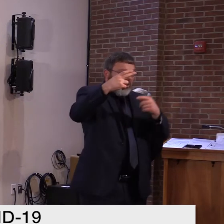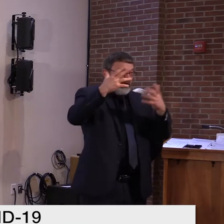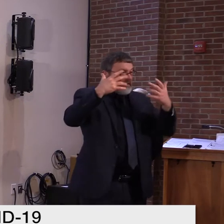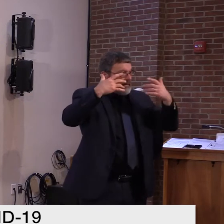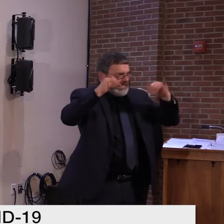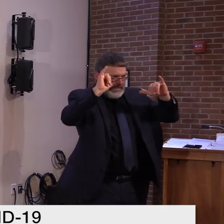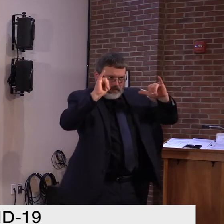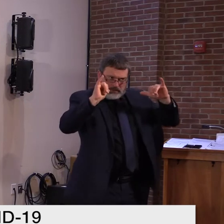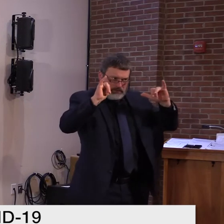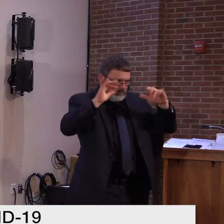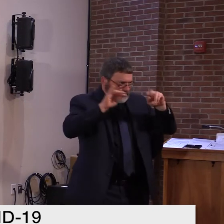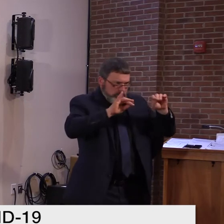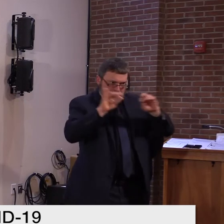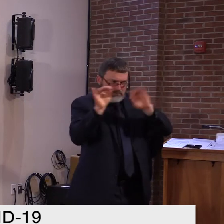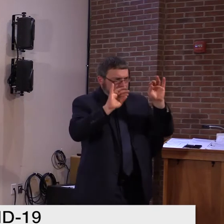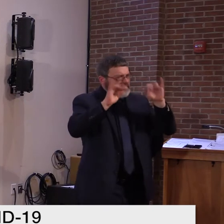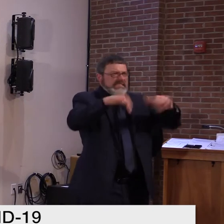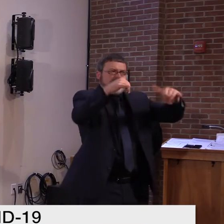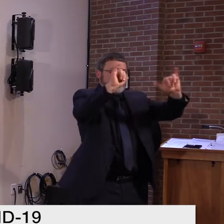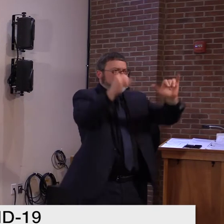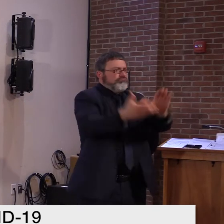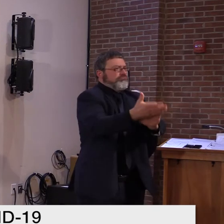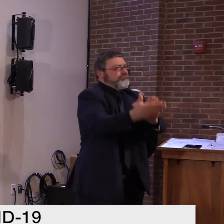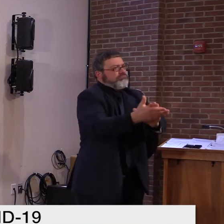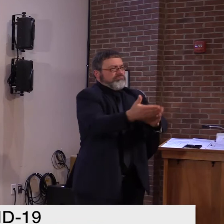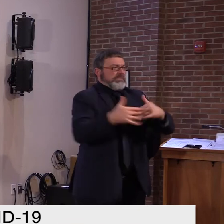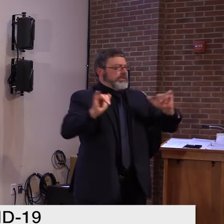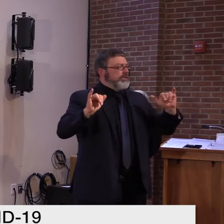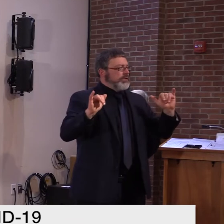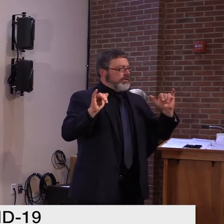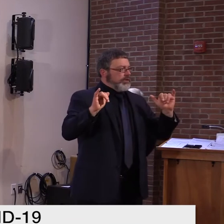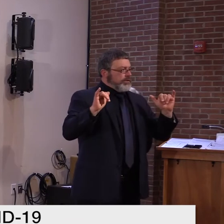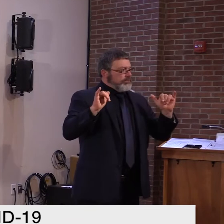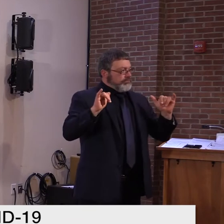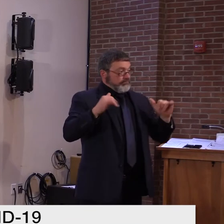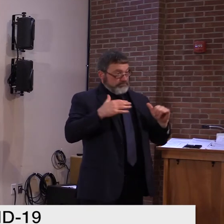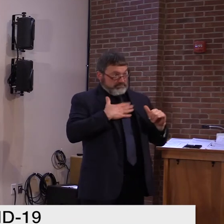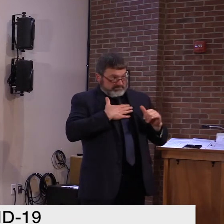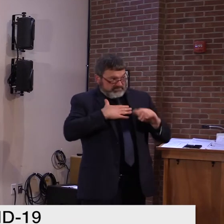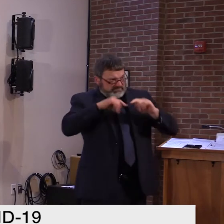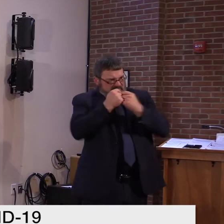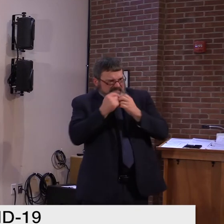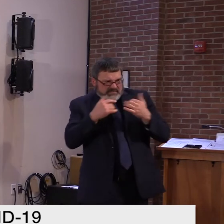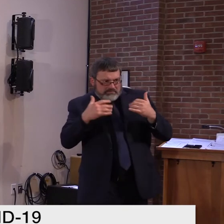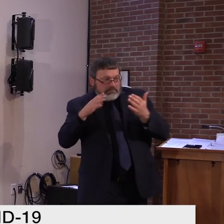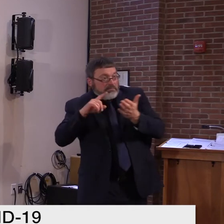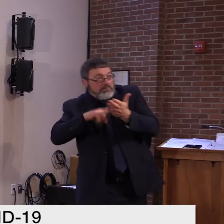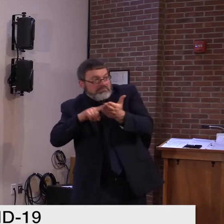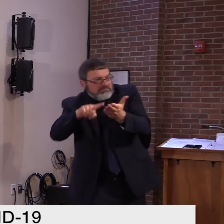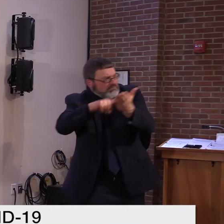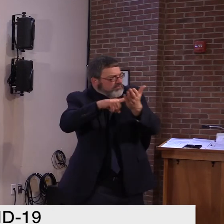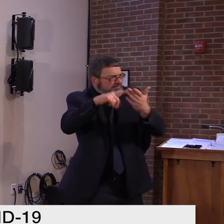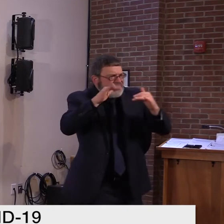multiple times a day and we are really data driven in this regard.